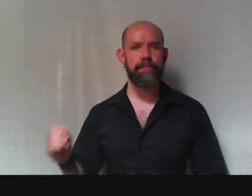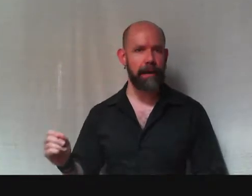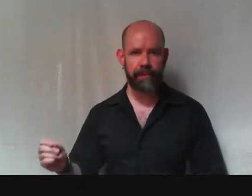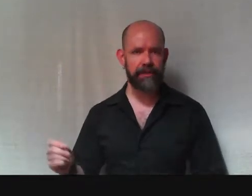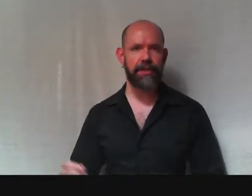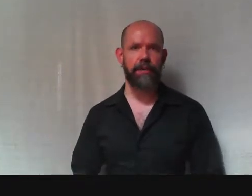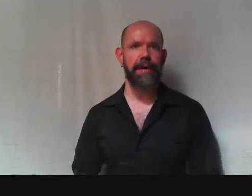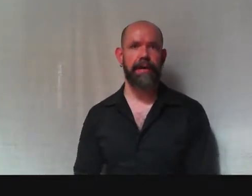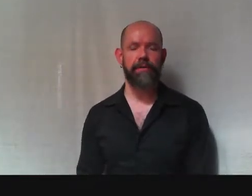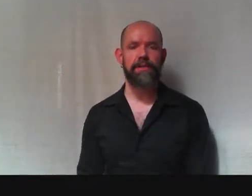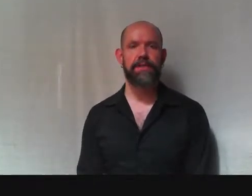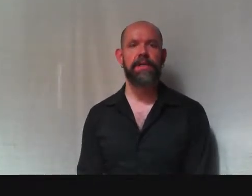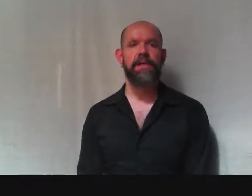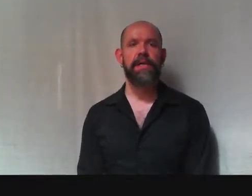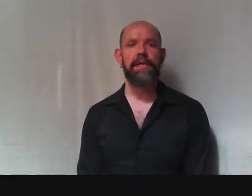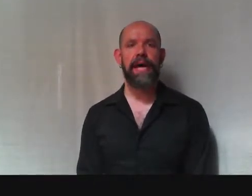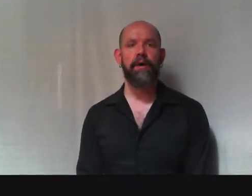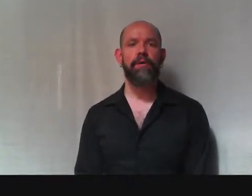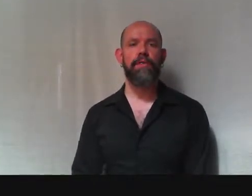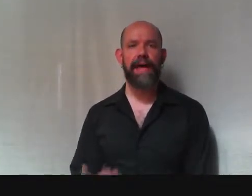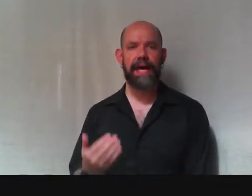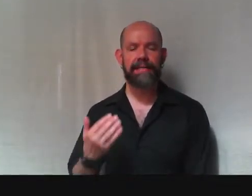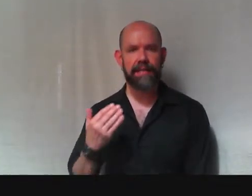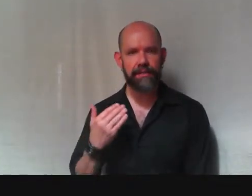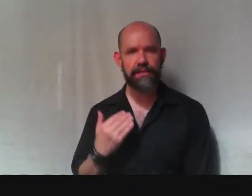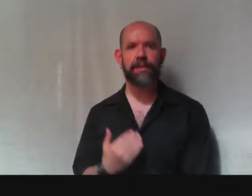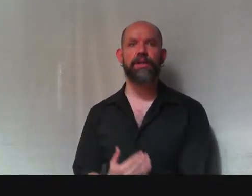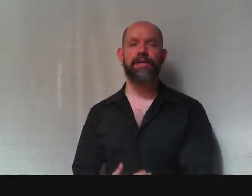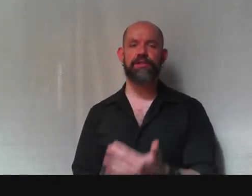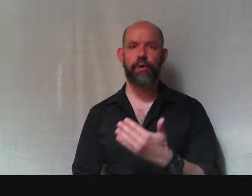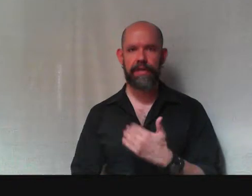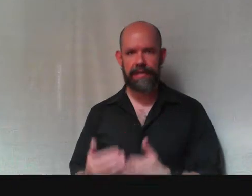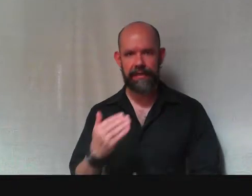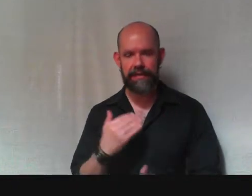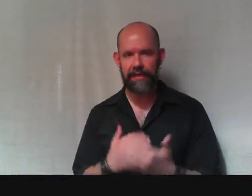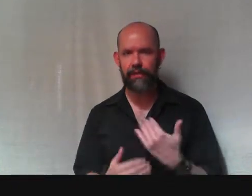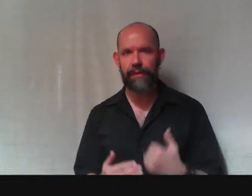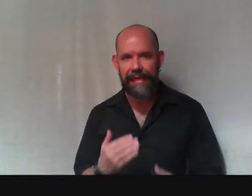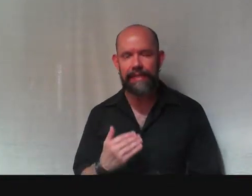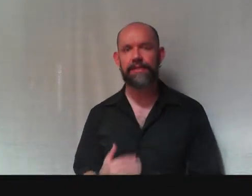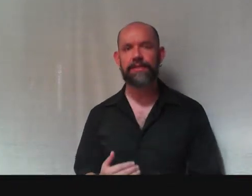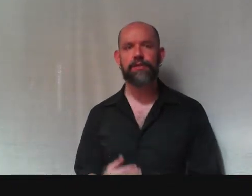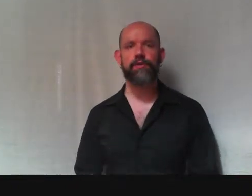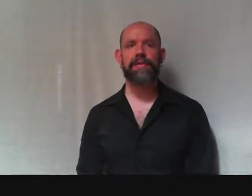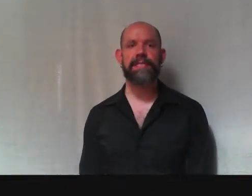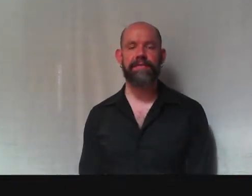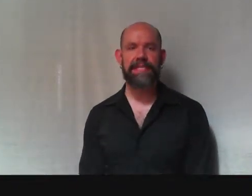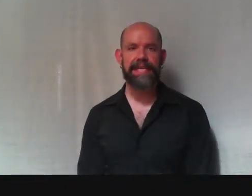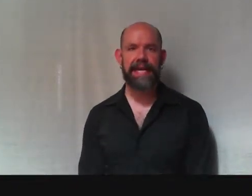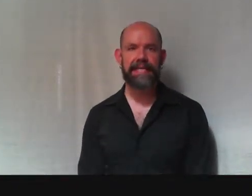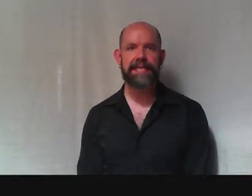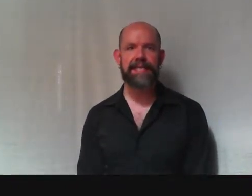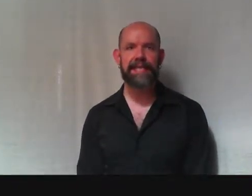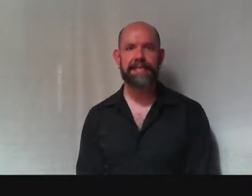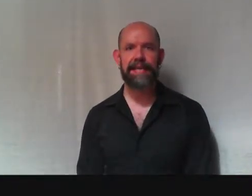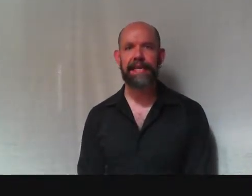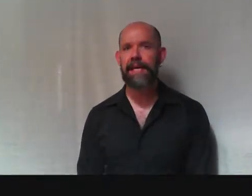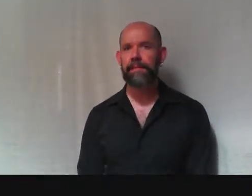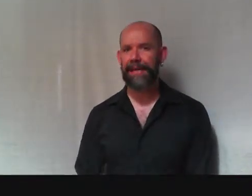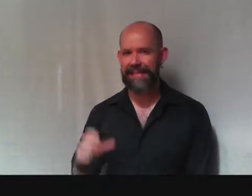publish about. Now, that concern is going to continue into the 1786 essay, but in